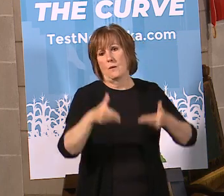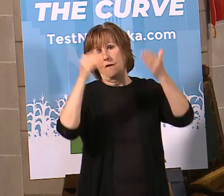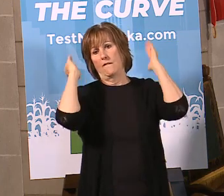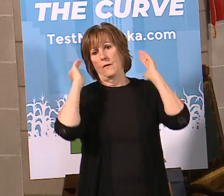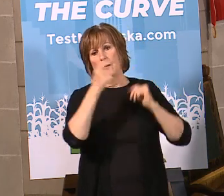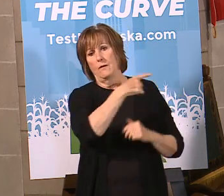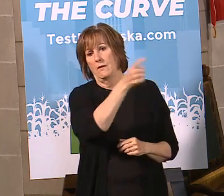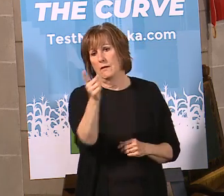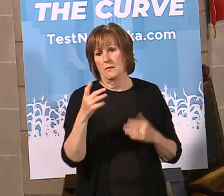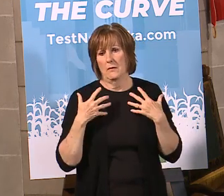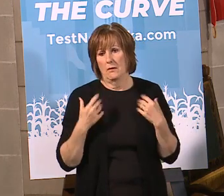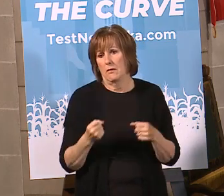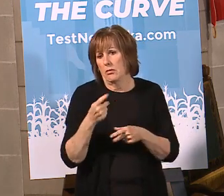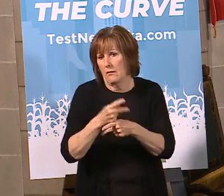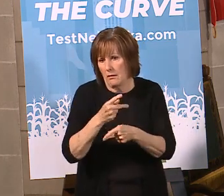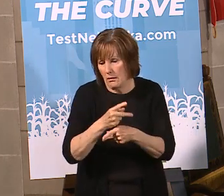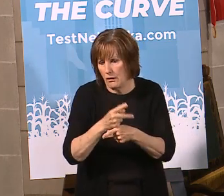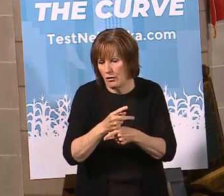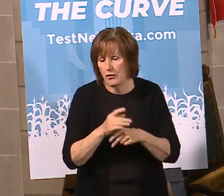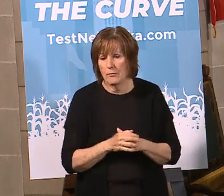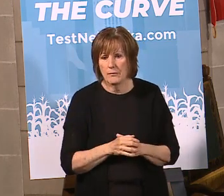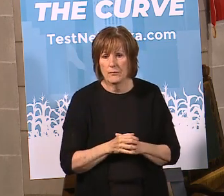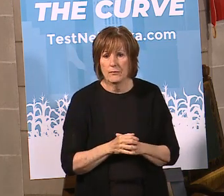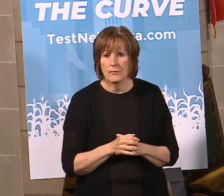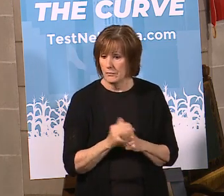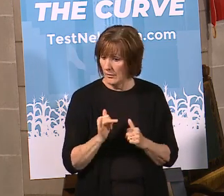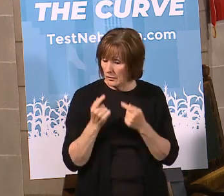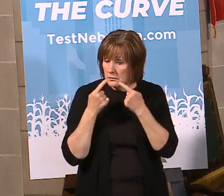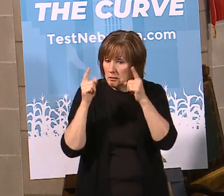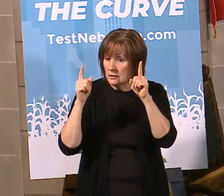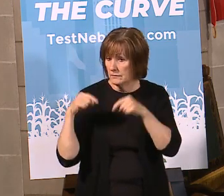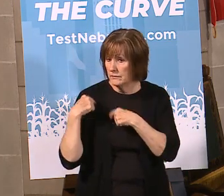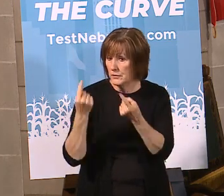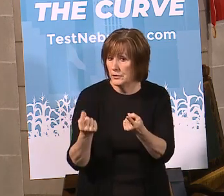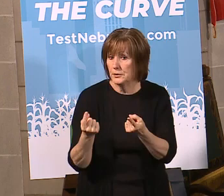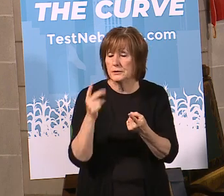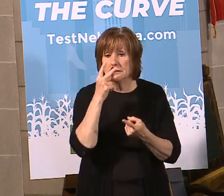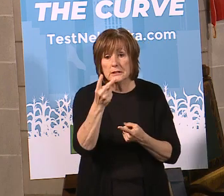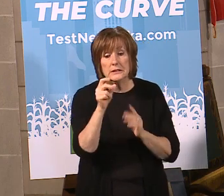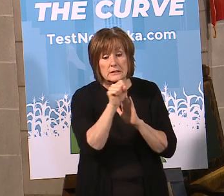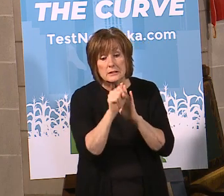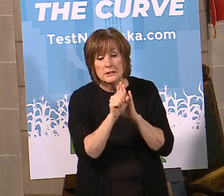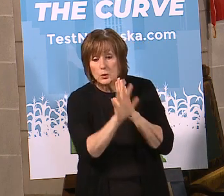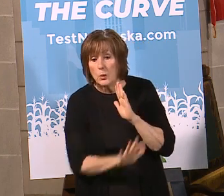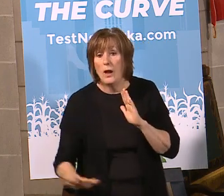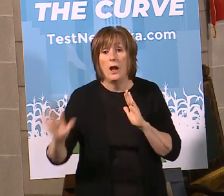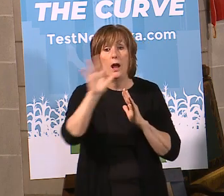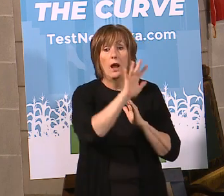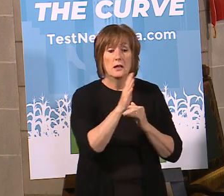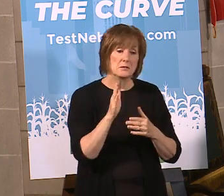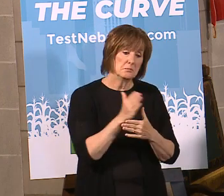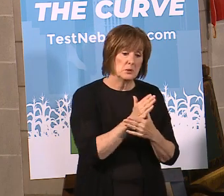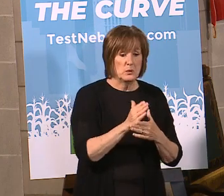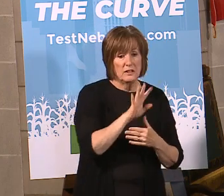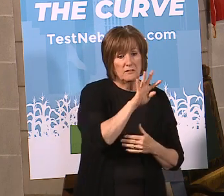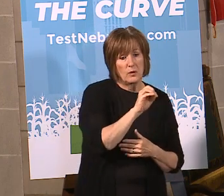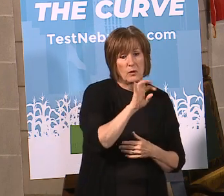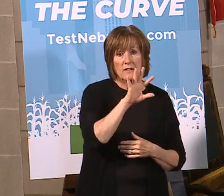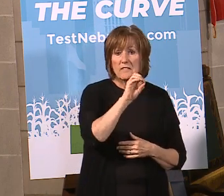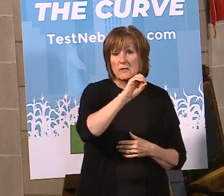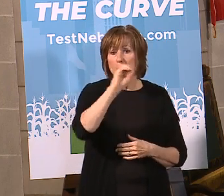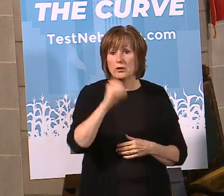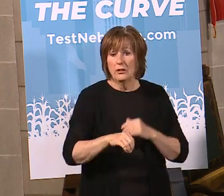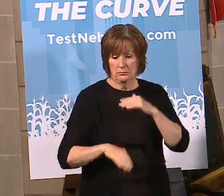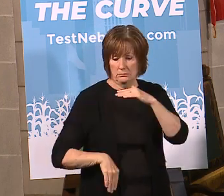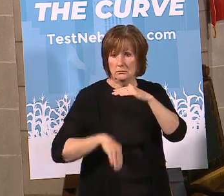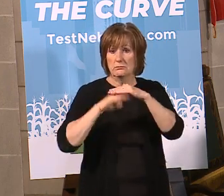system. That is the ultimate goal, and that has been successful as well. If you look across the state, we've got between 40% and 50% capacity